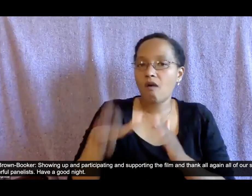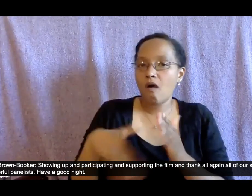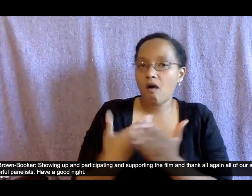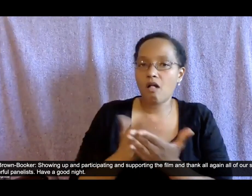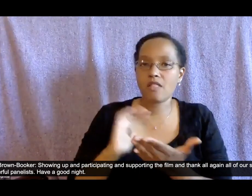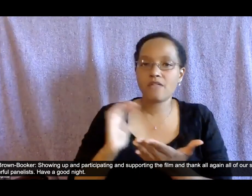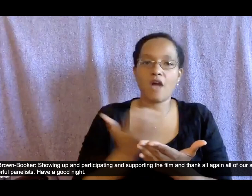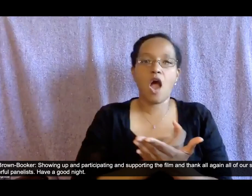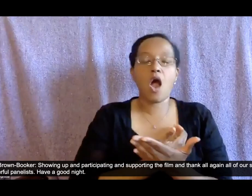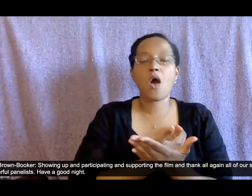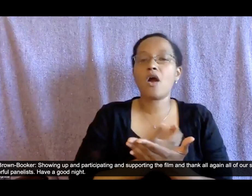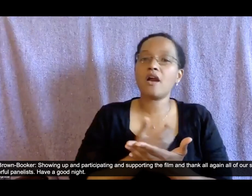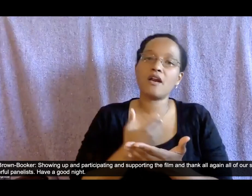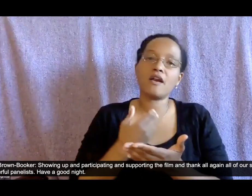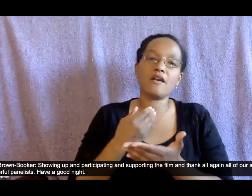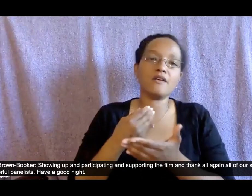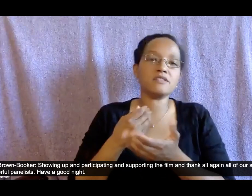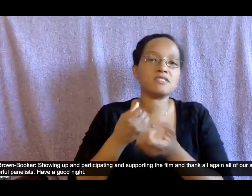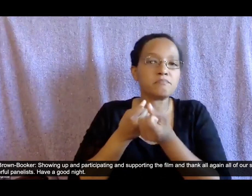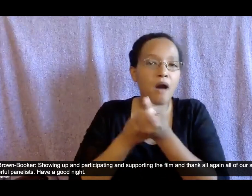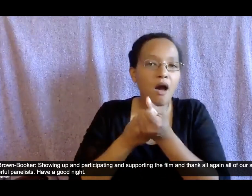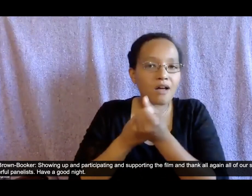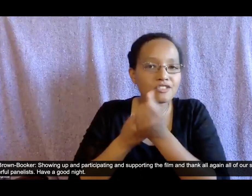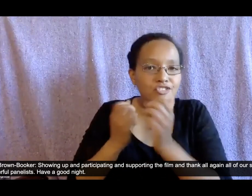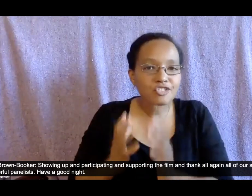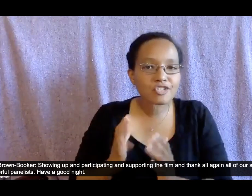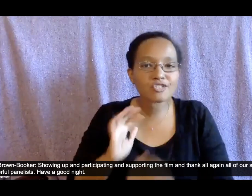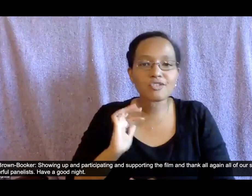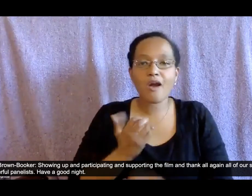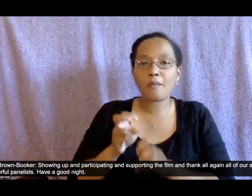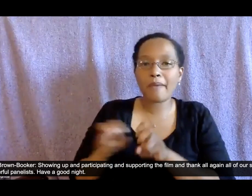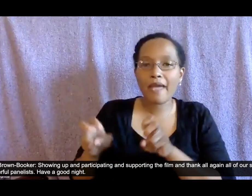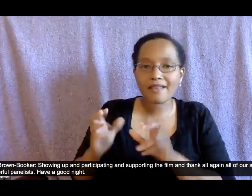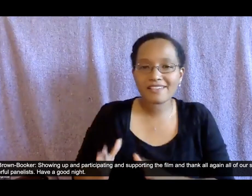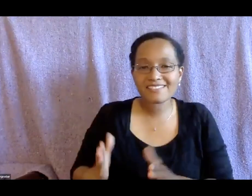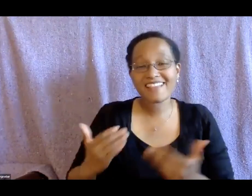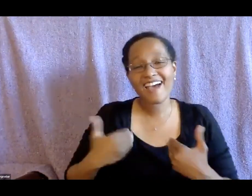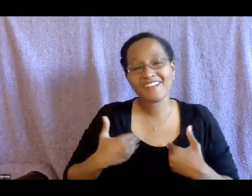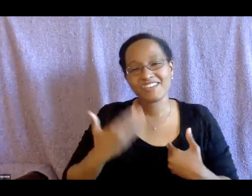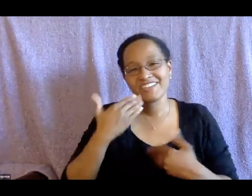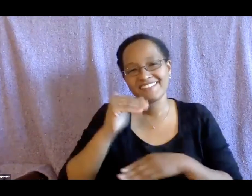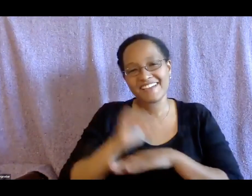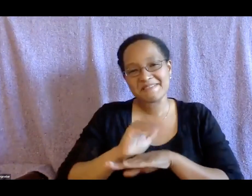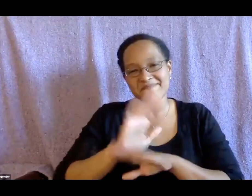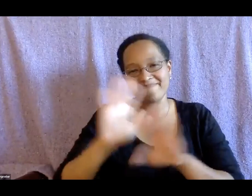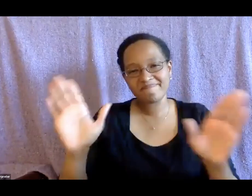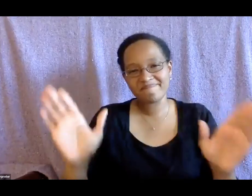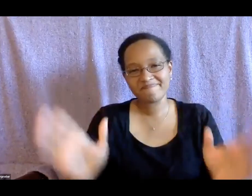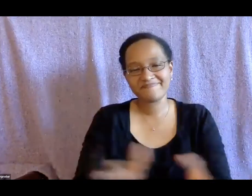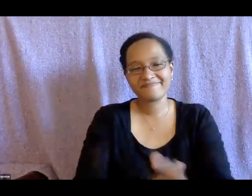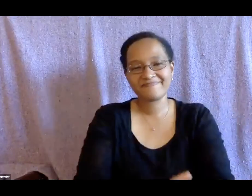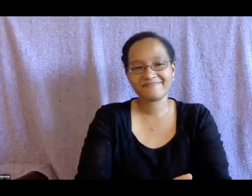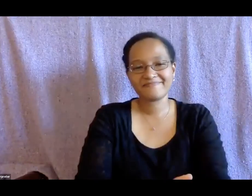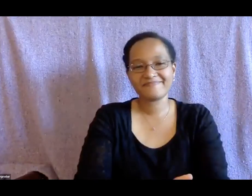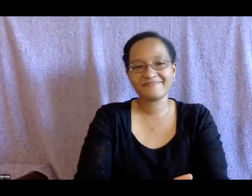our wonderful panelists have a wonderful good night good night